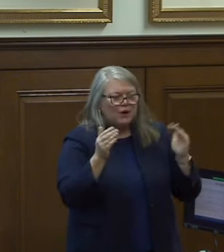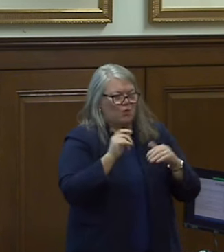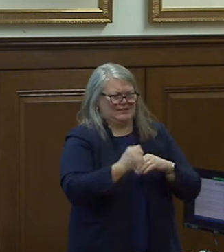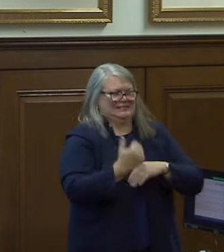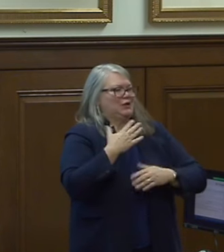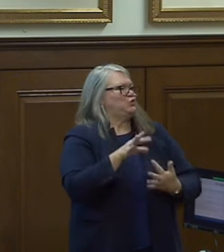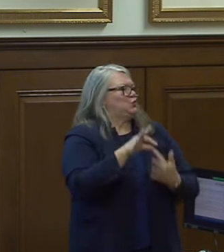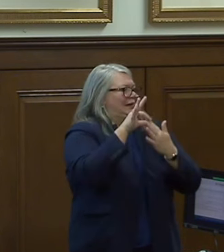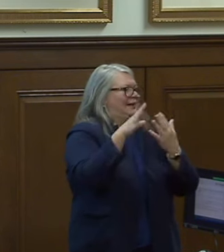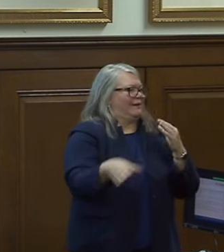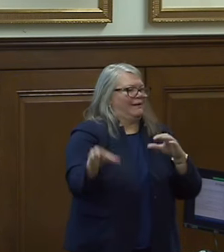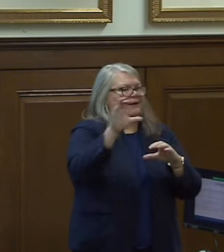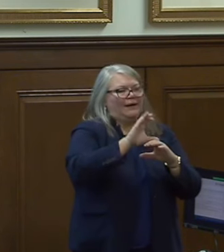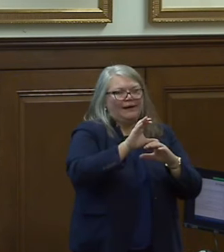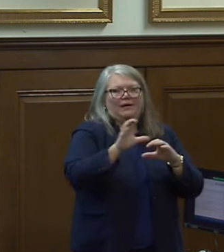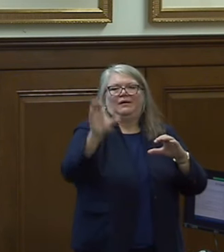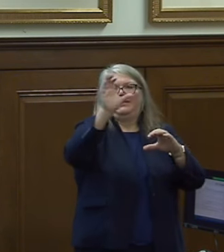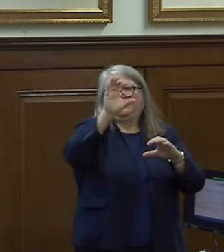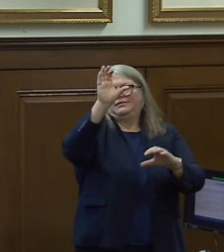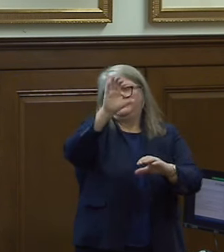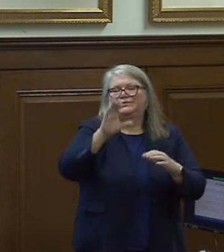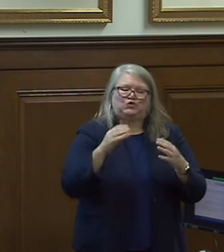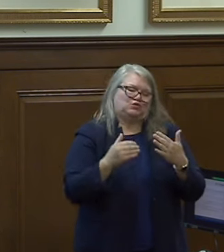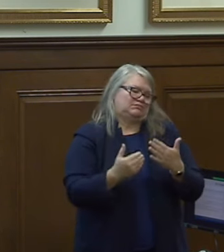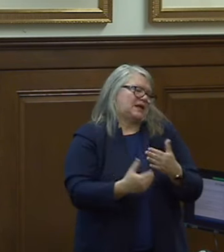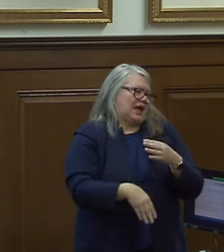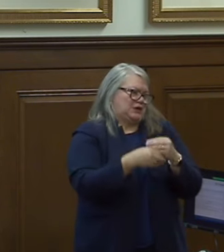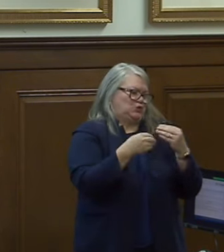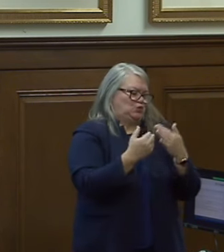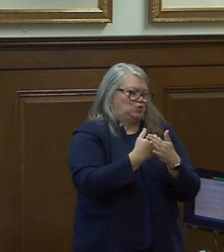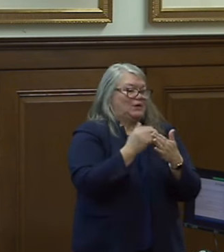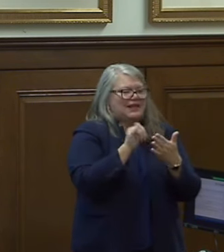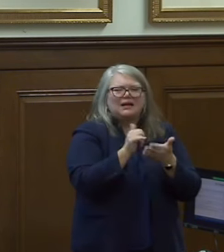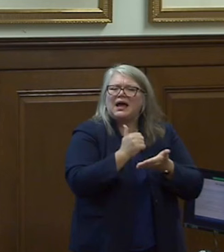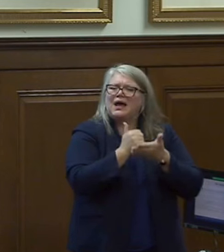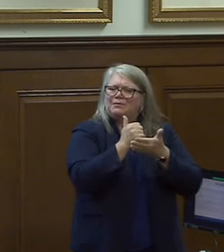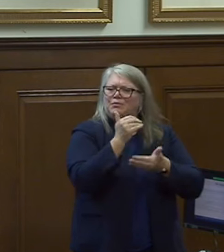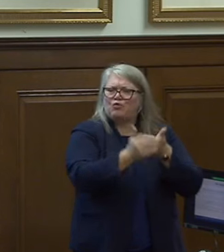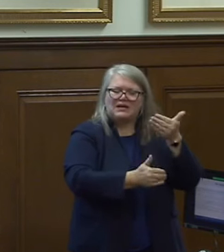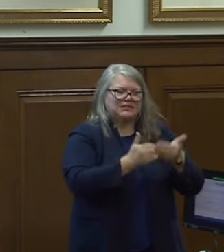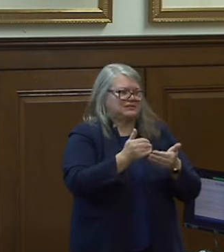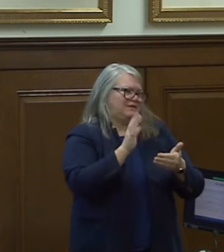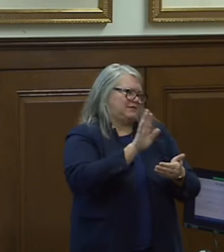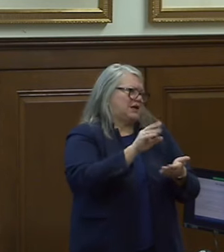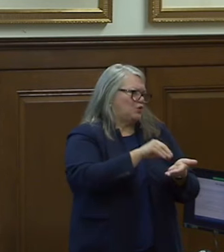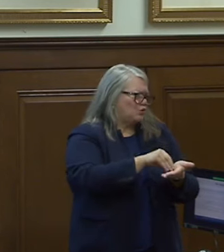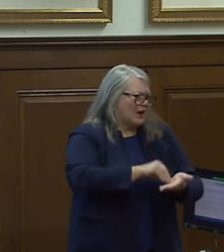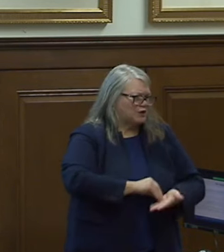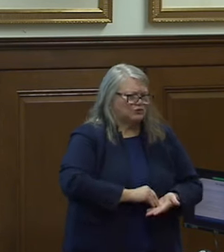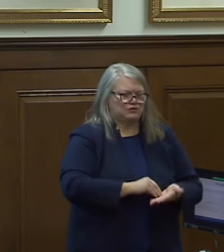what's unique and this would again help the processing of these records